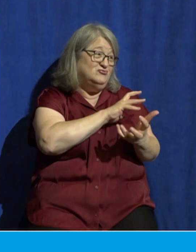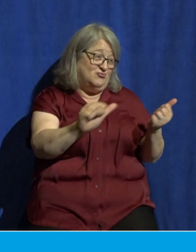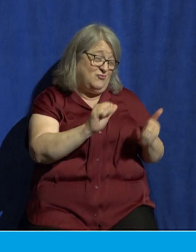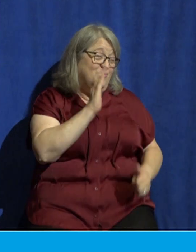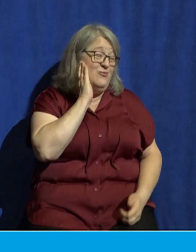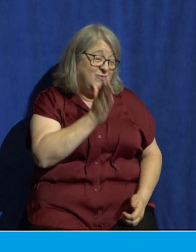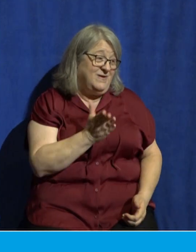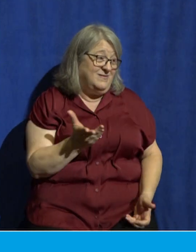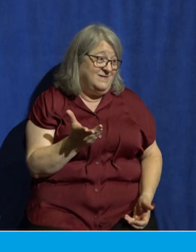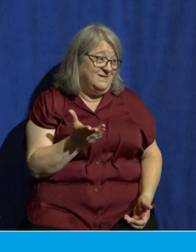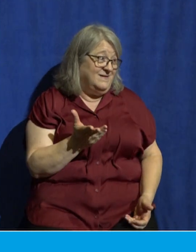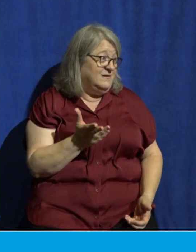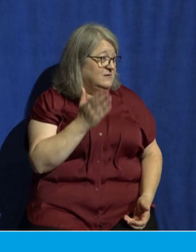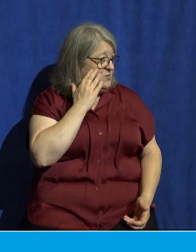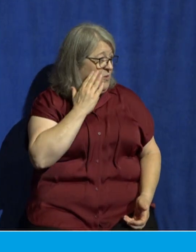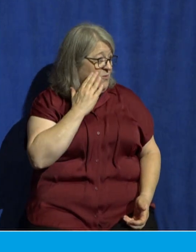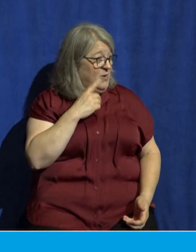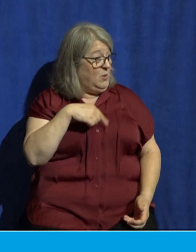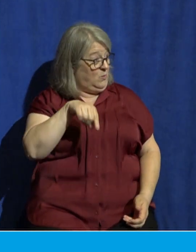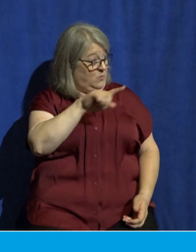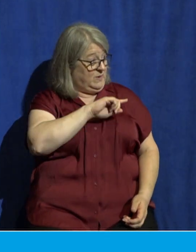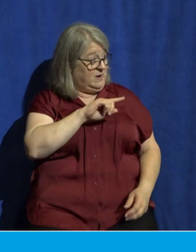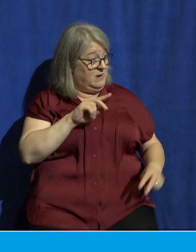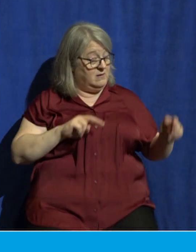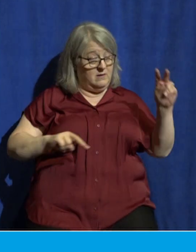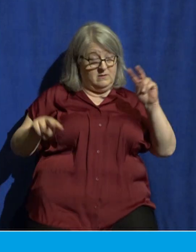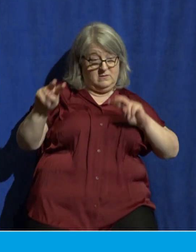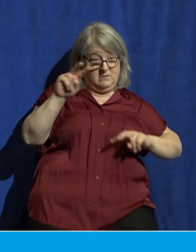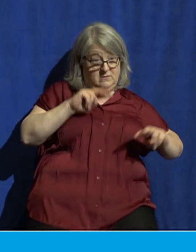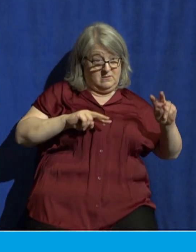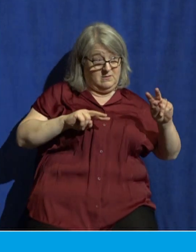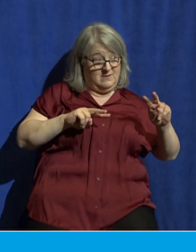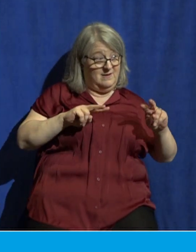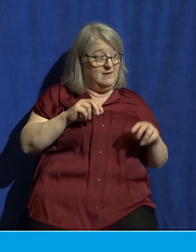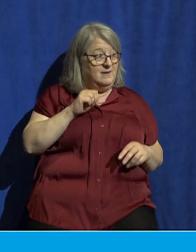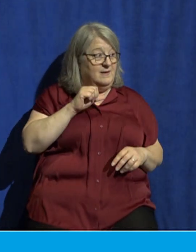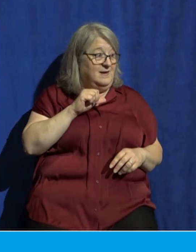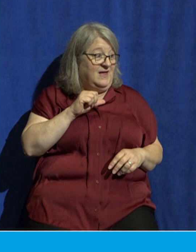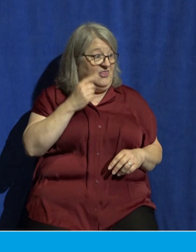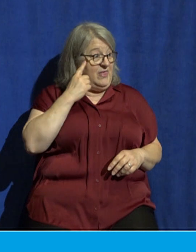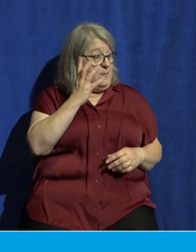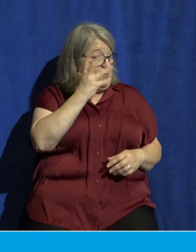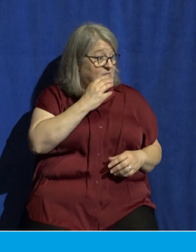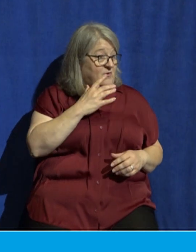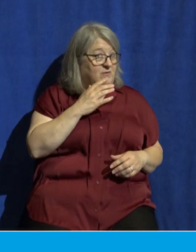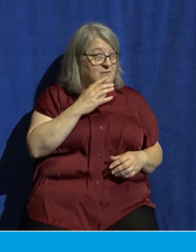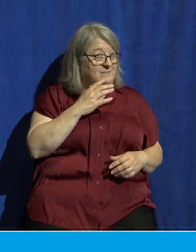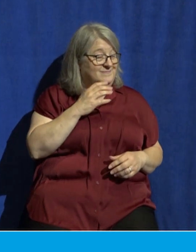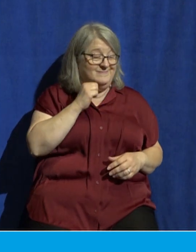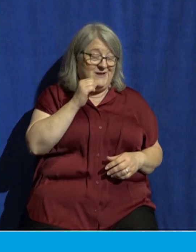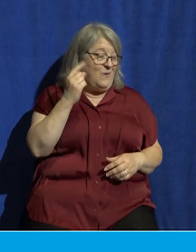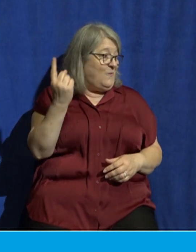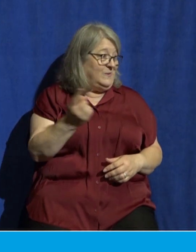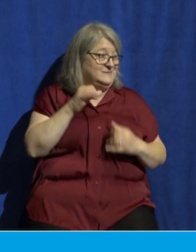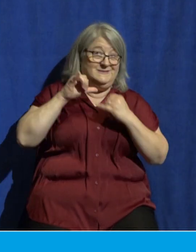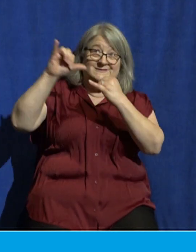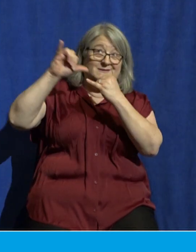evaluation of something may not be God's evaluation. That what's impressive to us in our culture